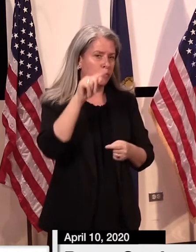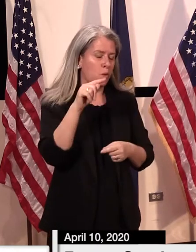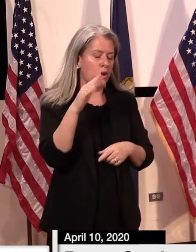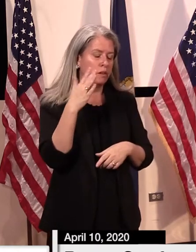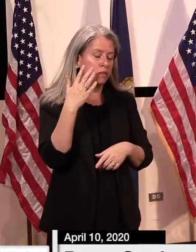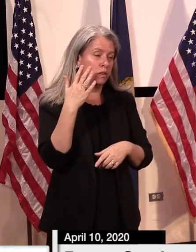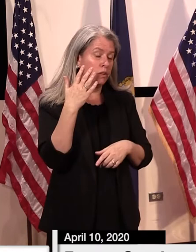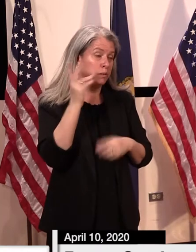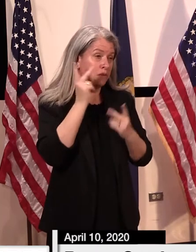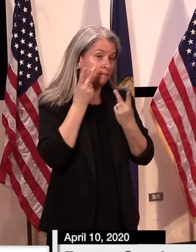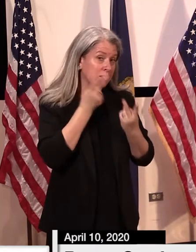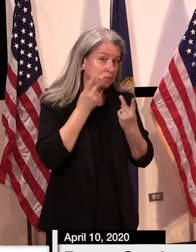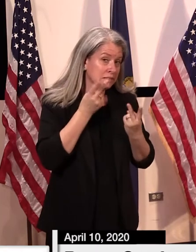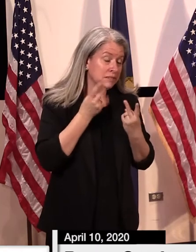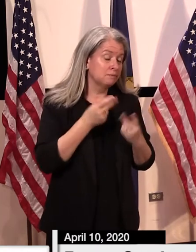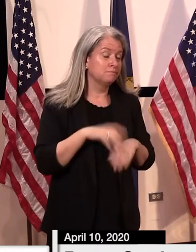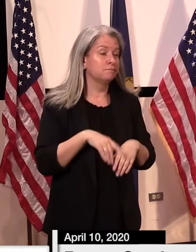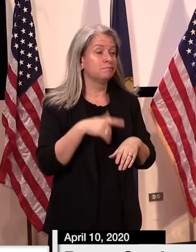is a very important thing. Anyway,